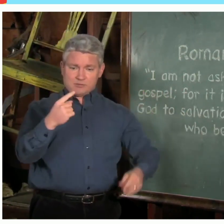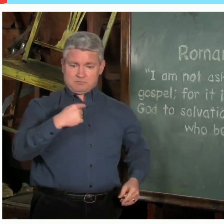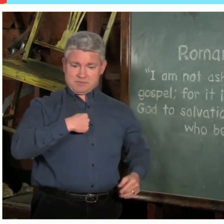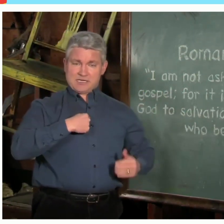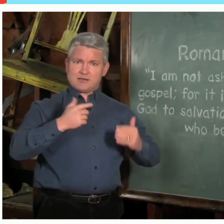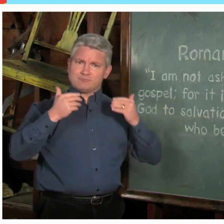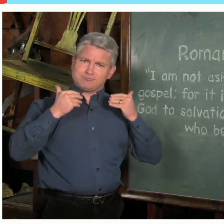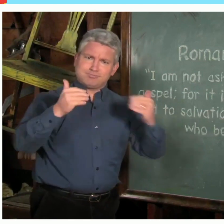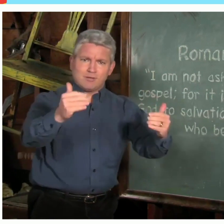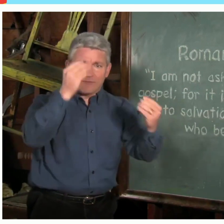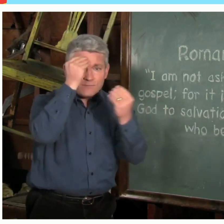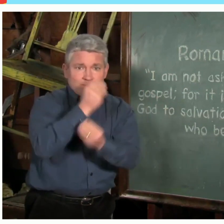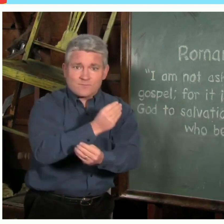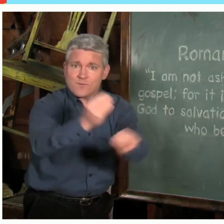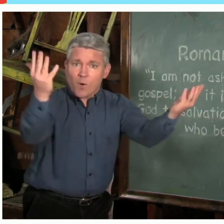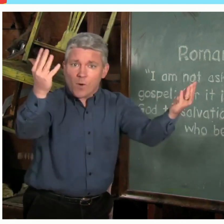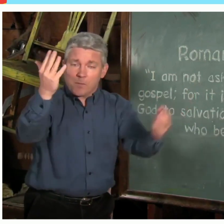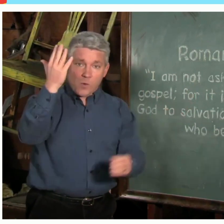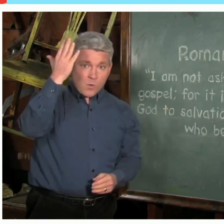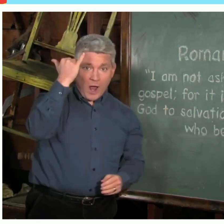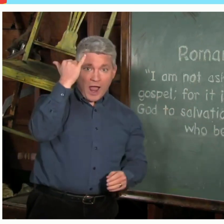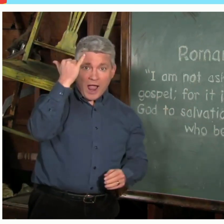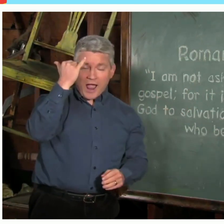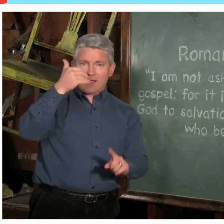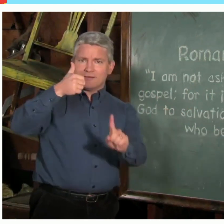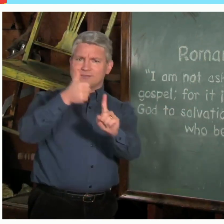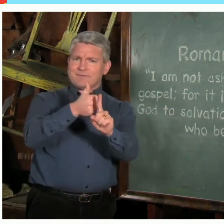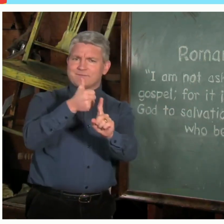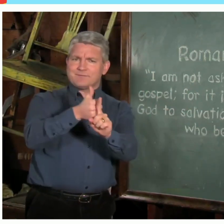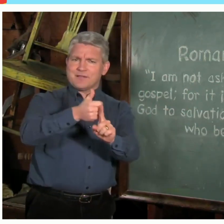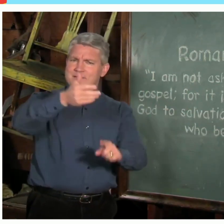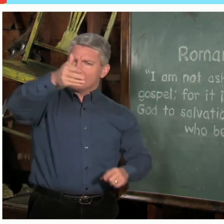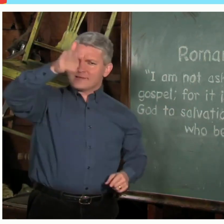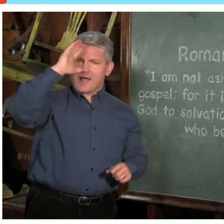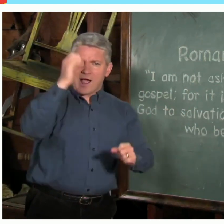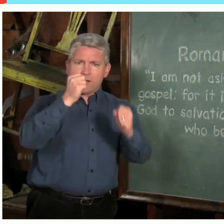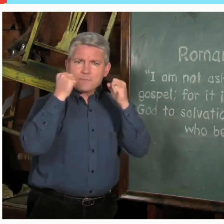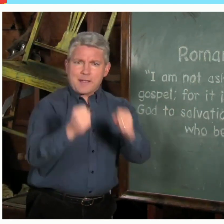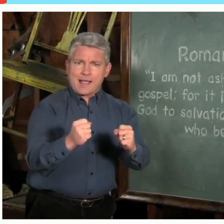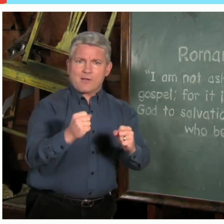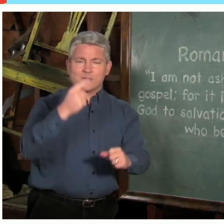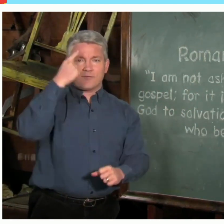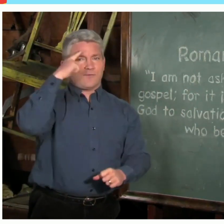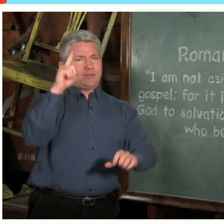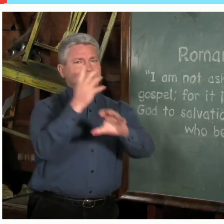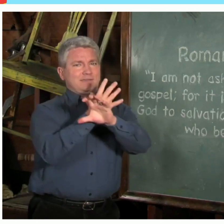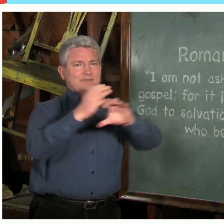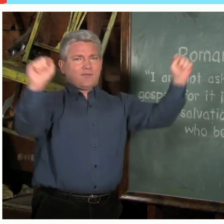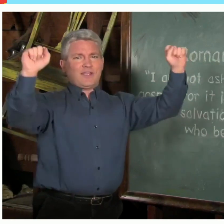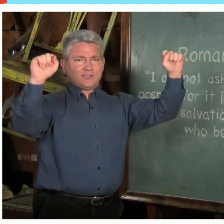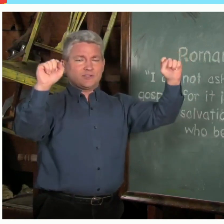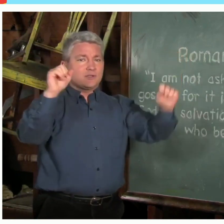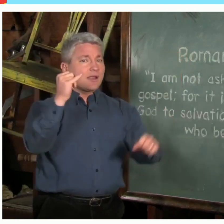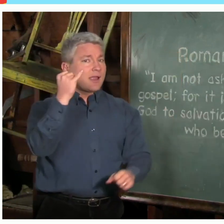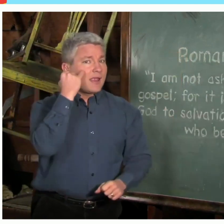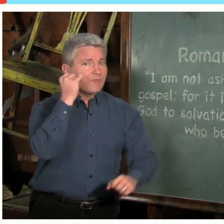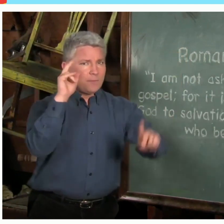gospel with others. For it is the power of God to salvation for everyone who believes.